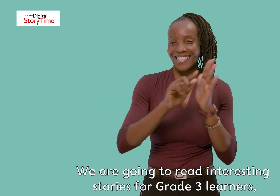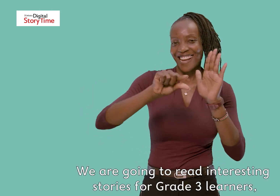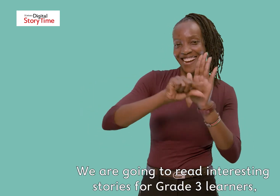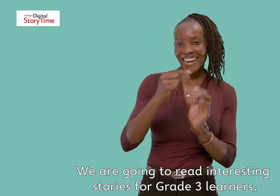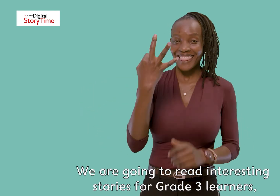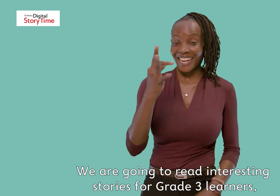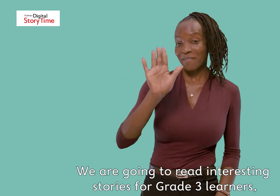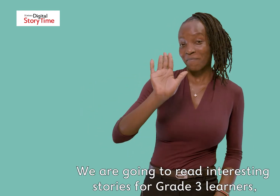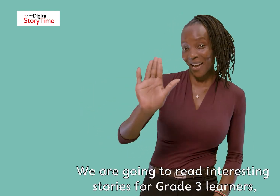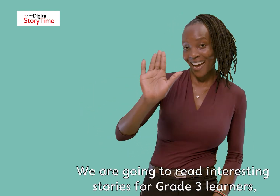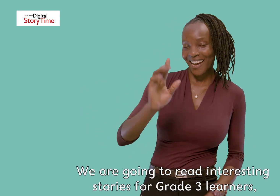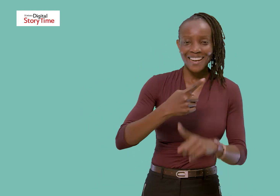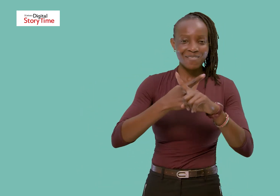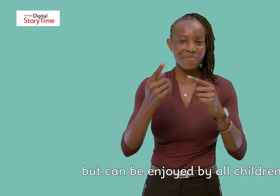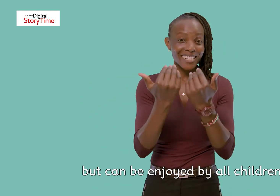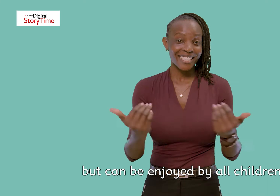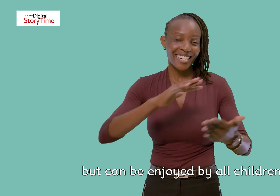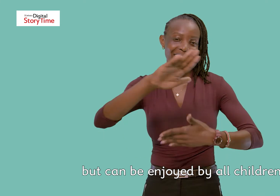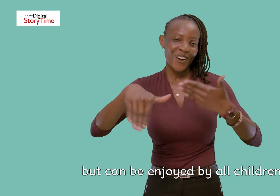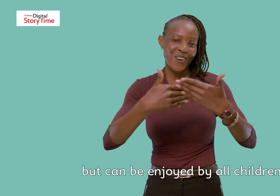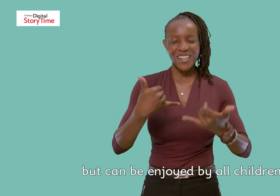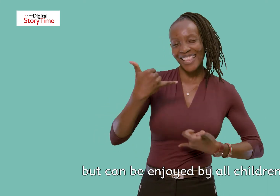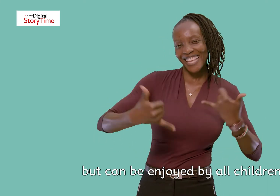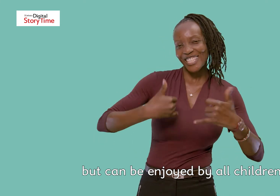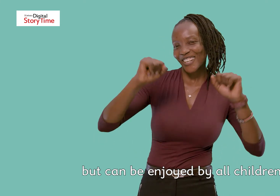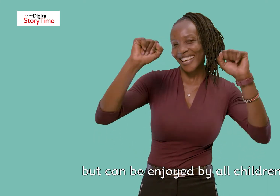grade 3 learners but can be enjoyed by all children